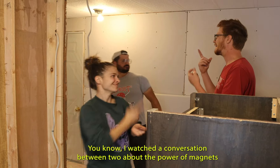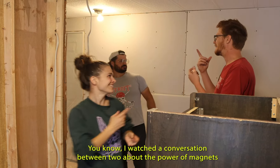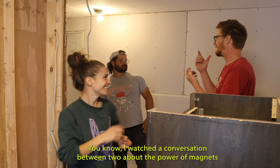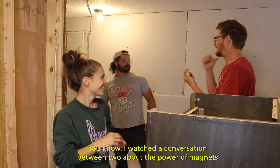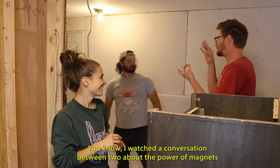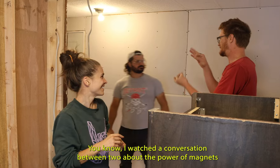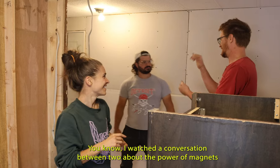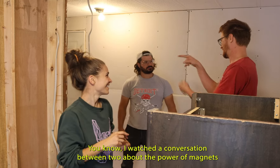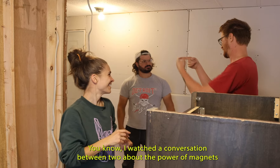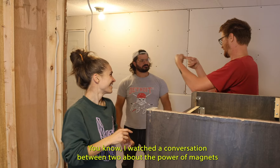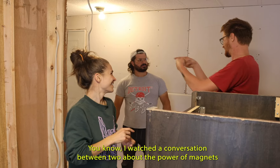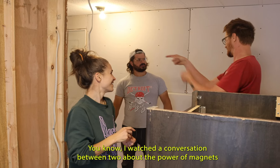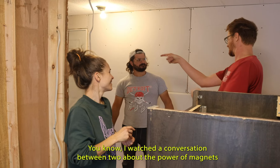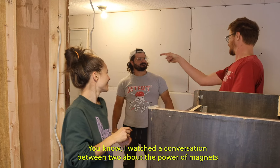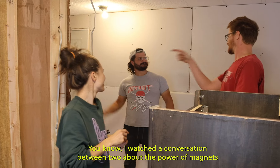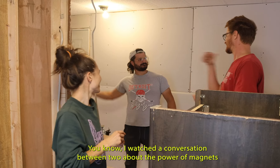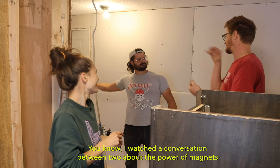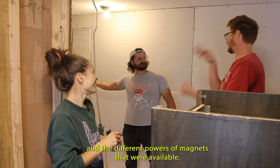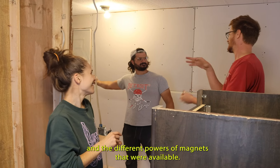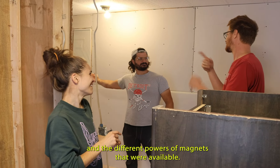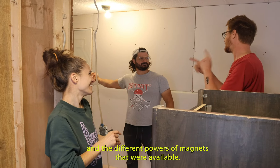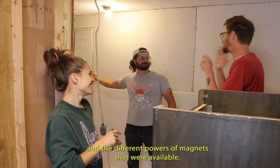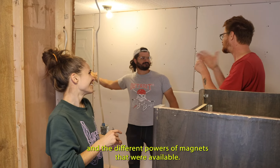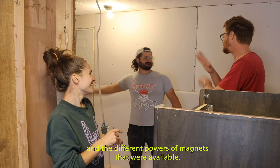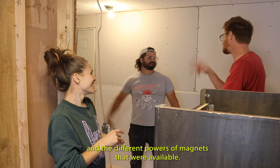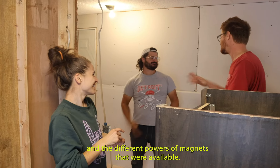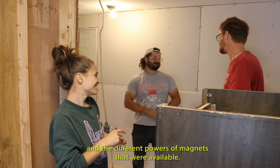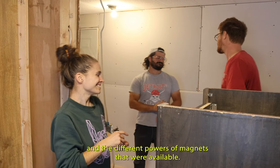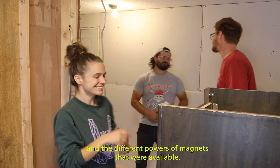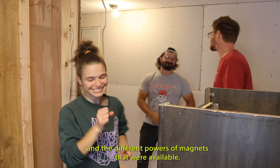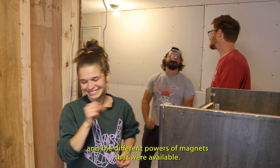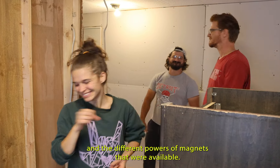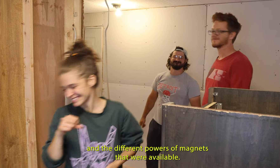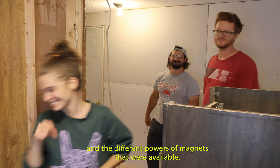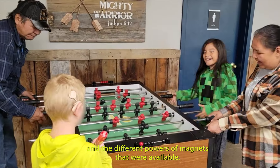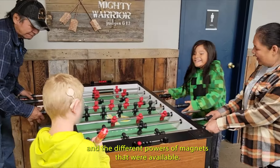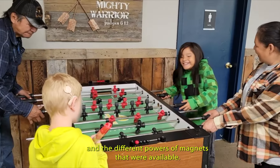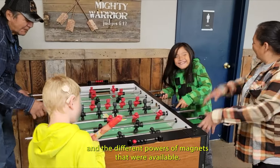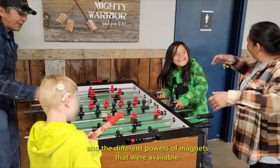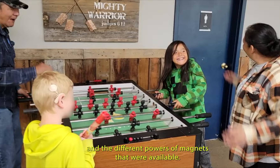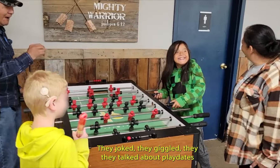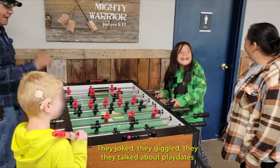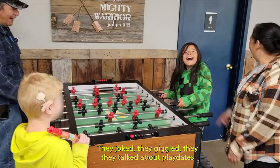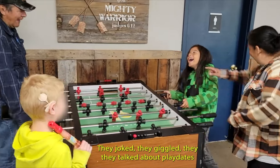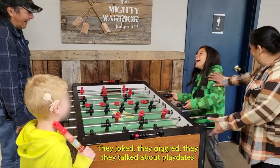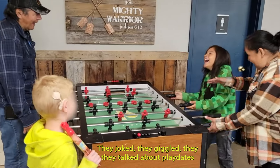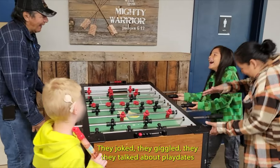between two about the power of magnets and the different power of magnets that were available. They joked, they